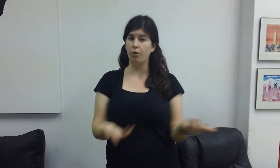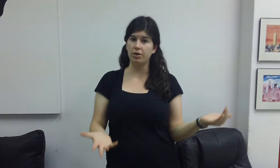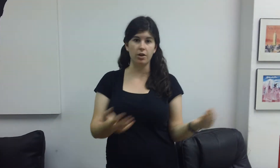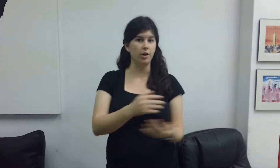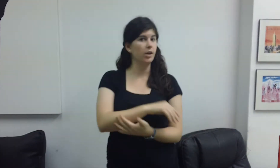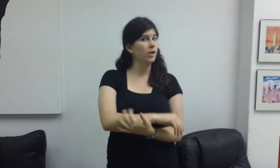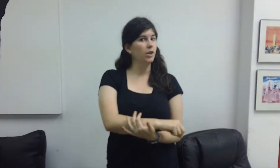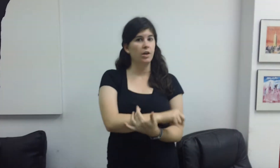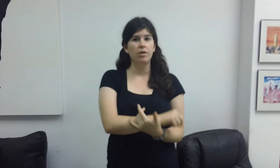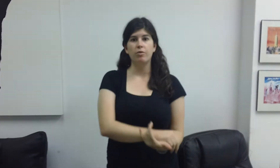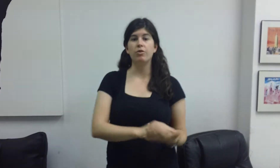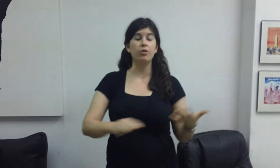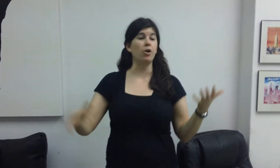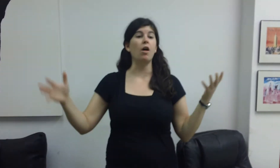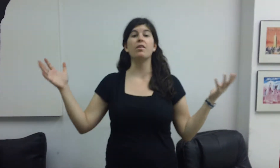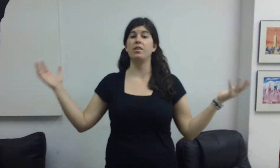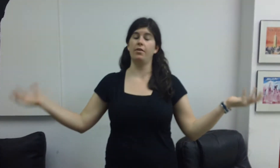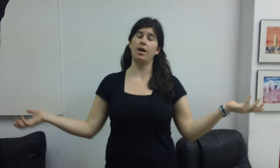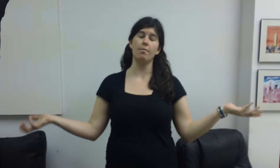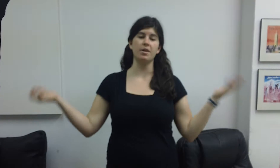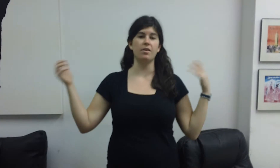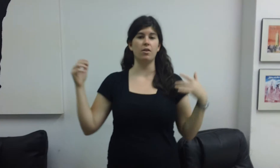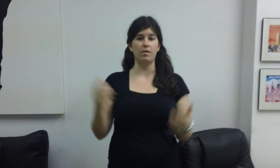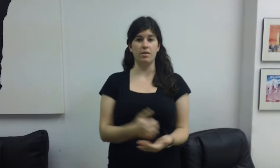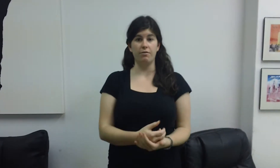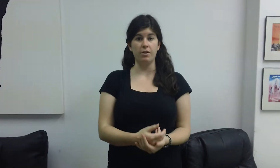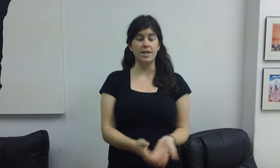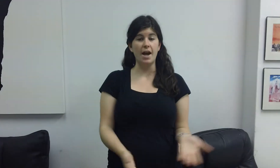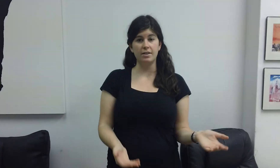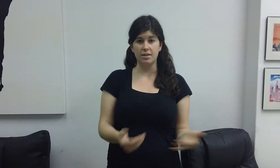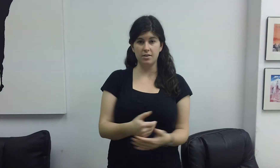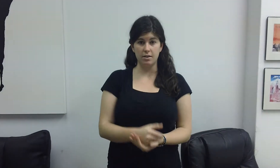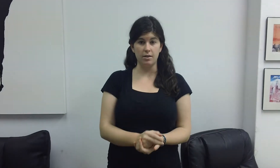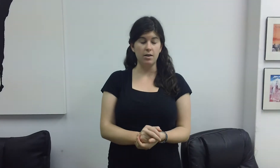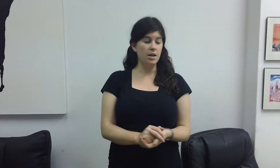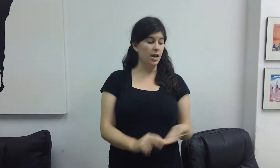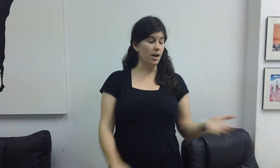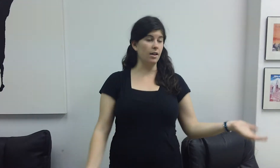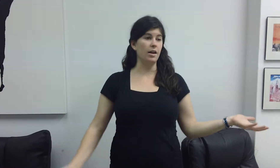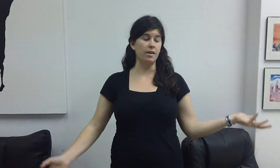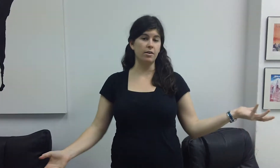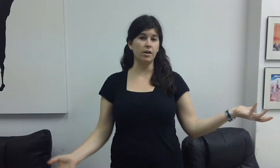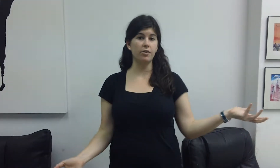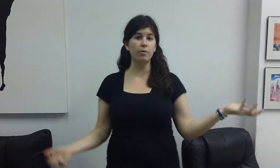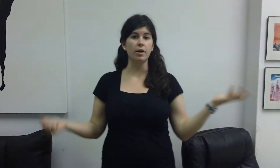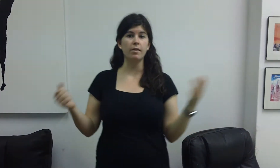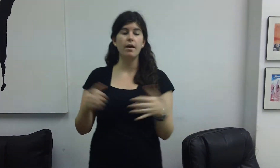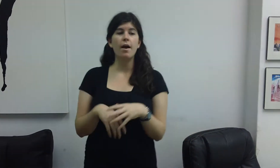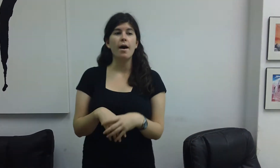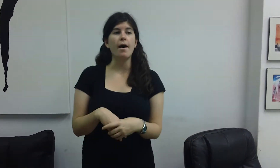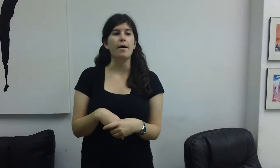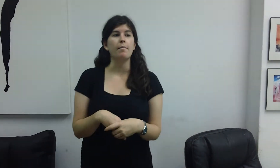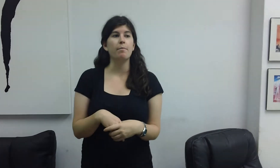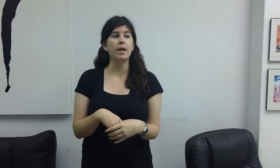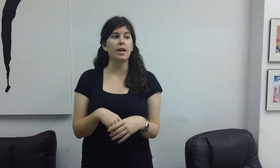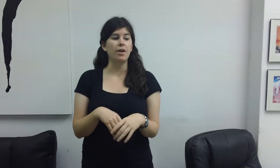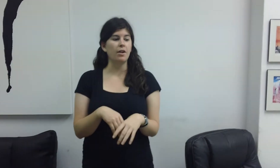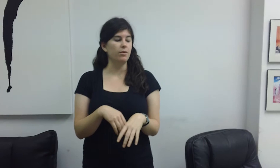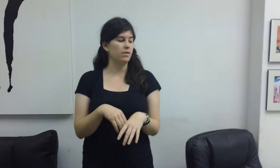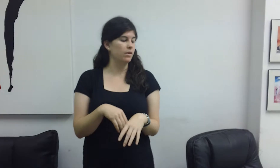afford to use all these different companies and all these different tactics to analyze their consumers but I thought it was